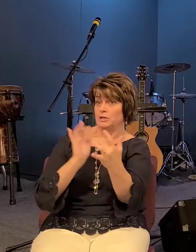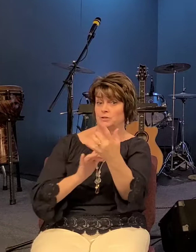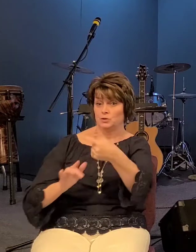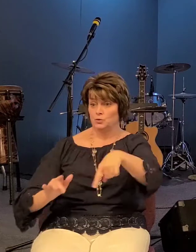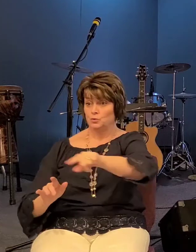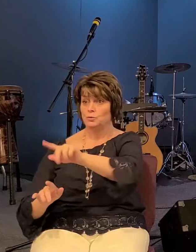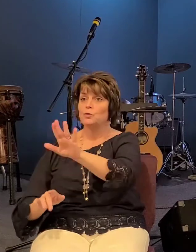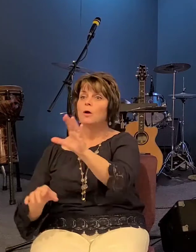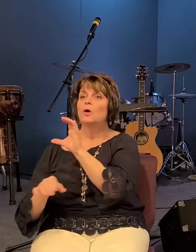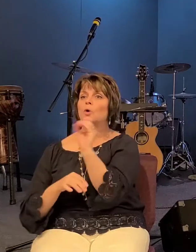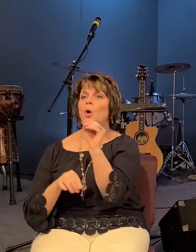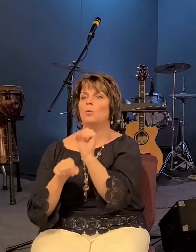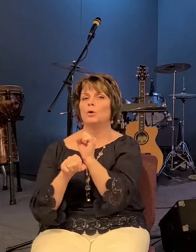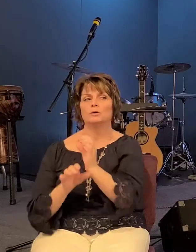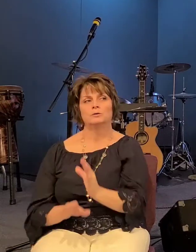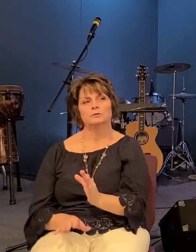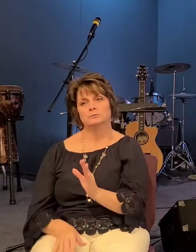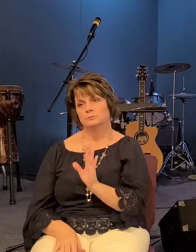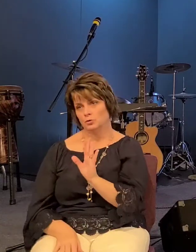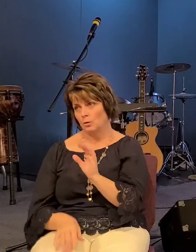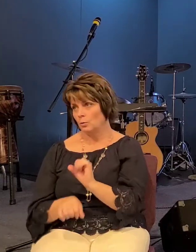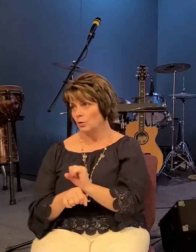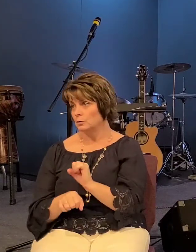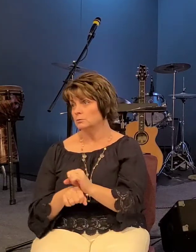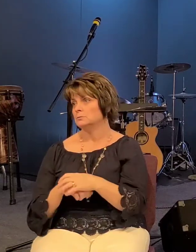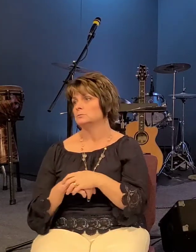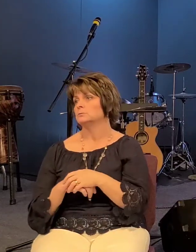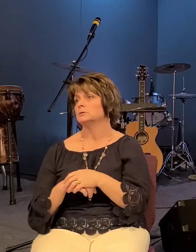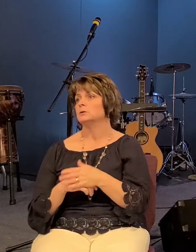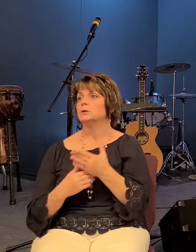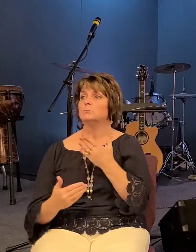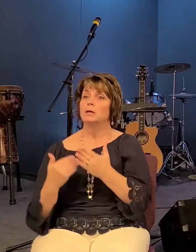maybe it's to be an example of who jesus is at home